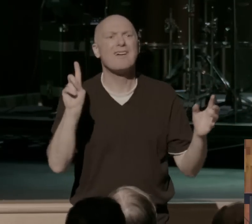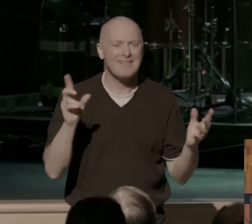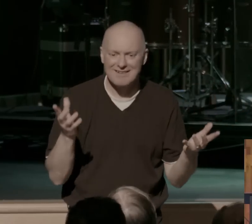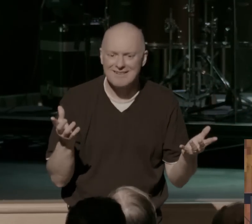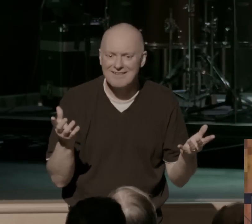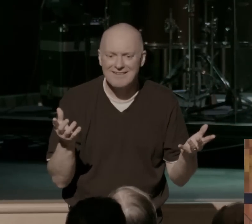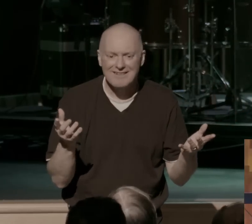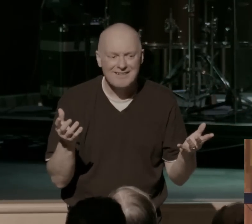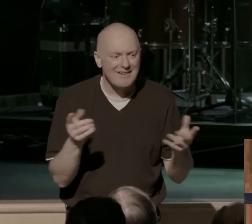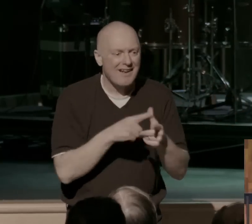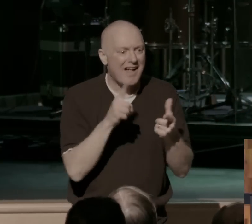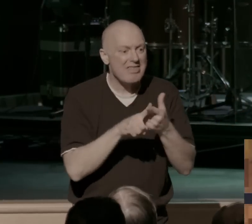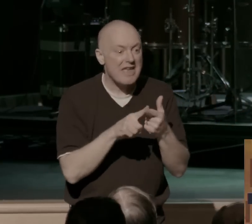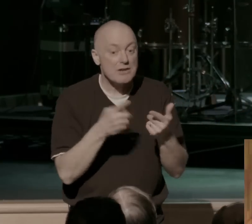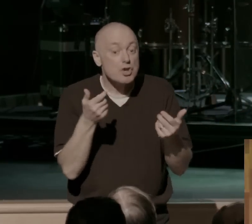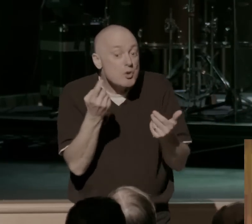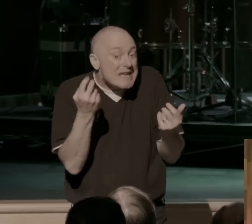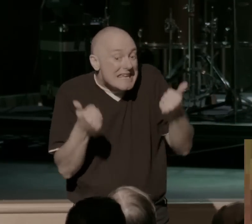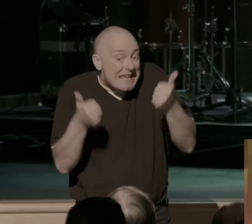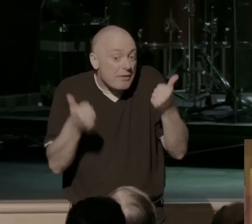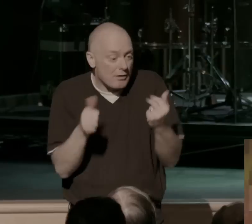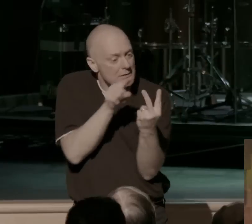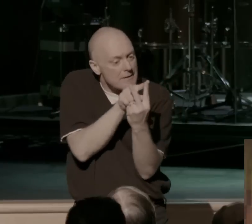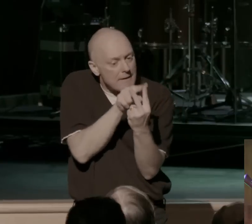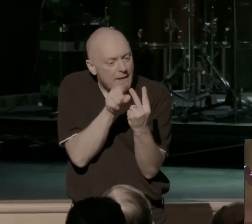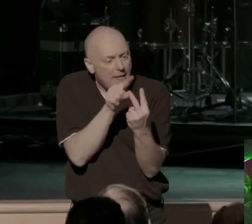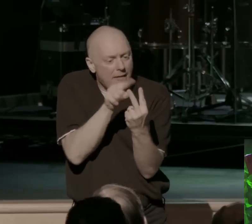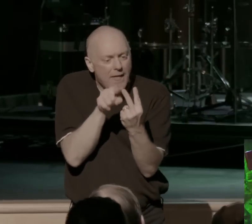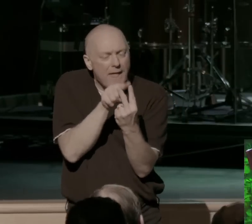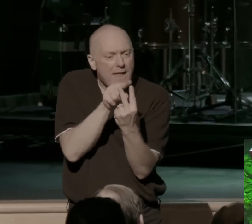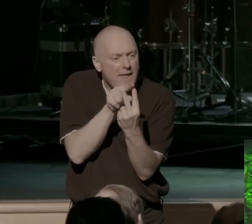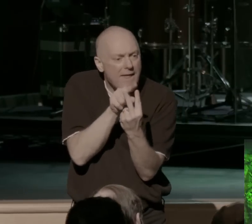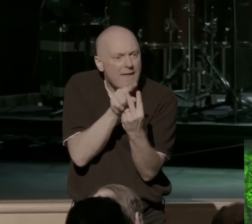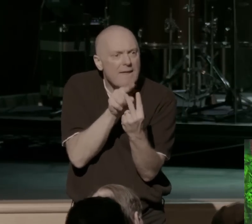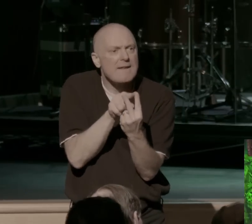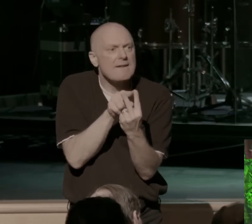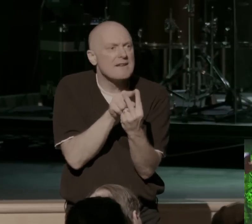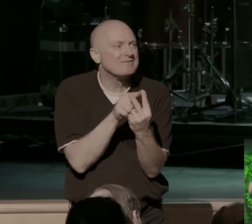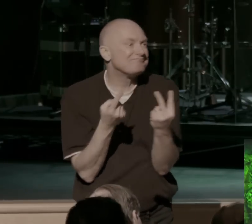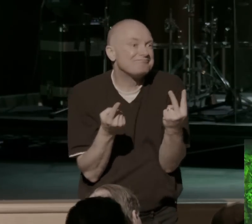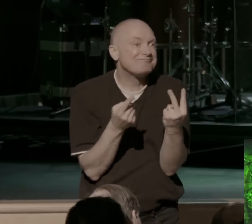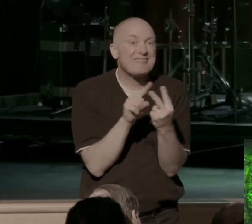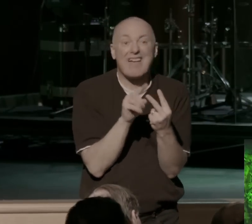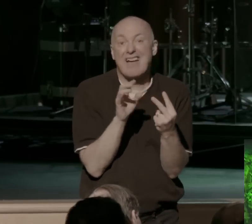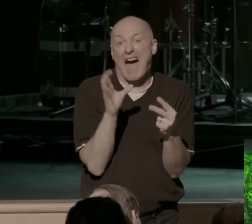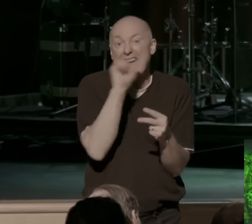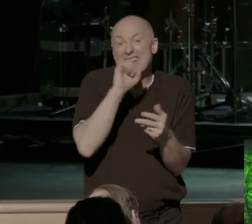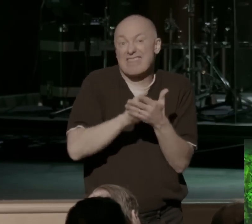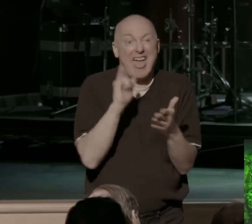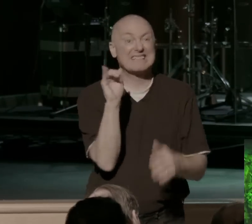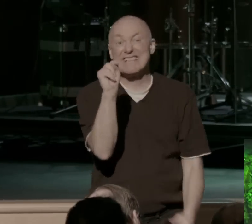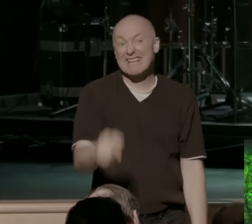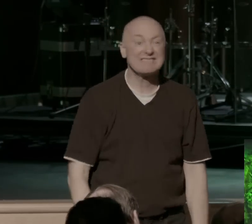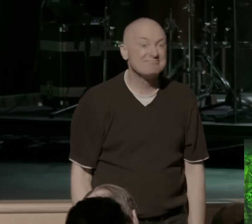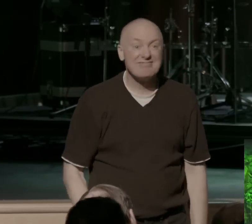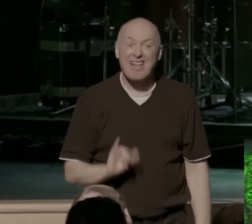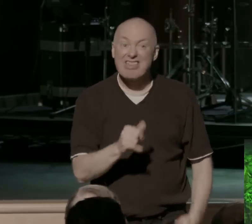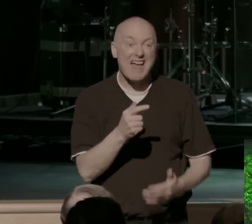And so quickly we end up in one of two places. One, we get to a place where we think, well, I guess this is it. I guess this is what life has to